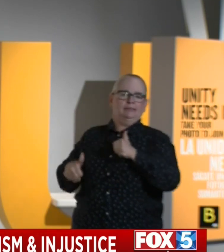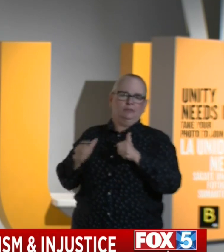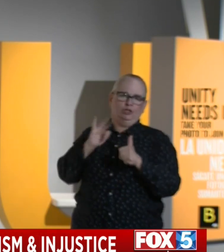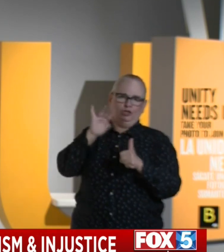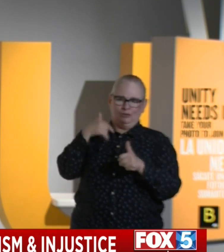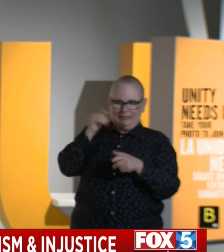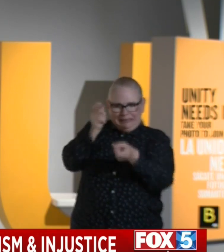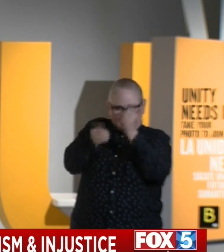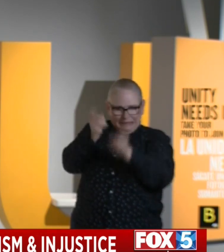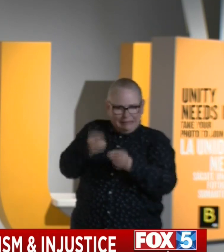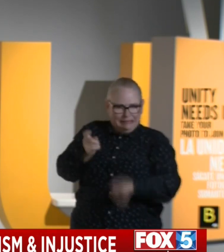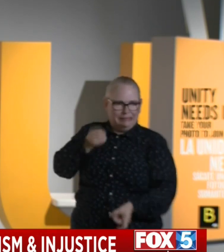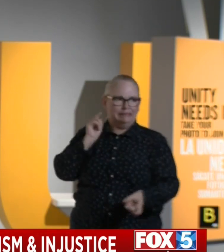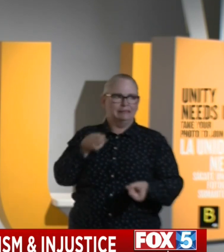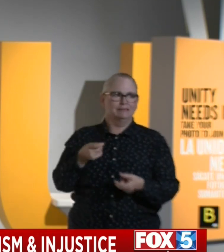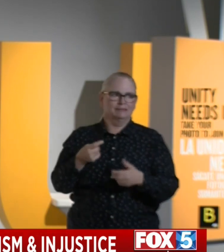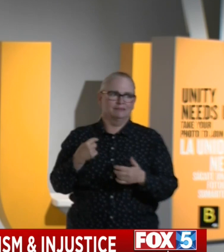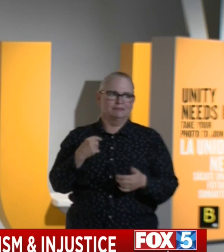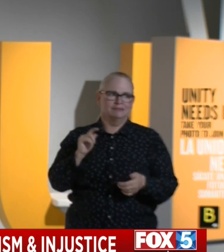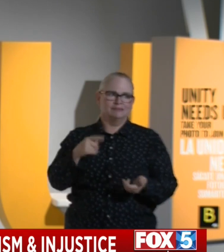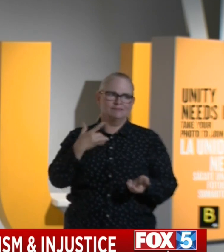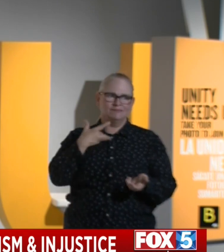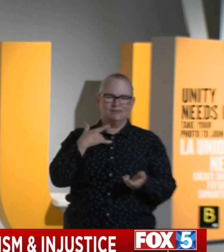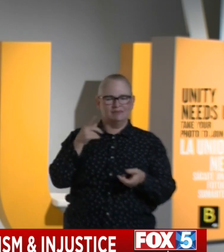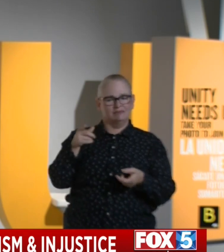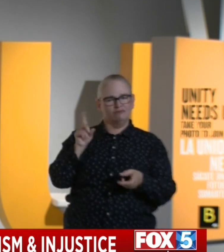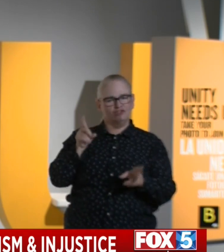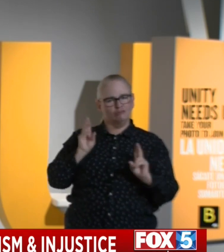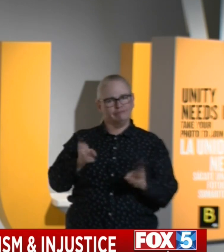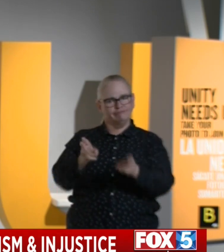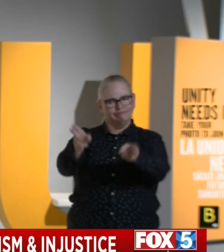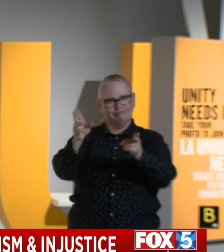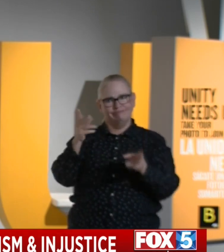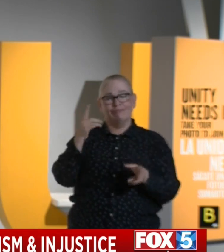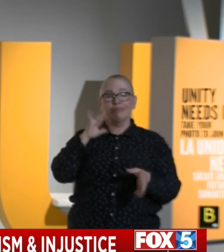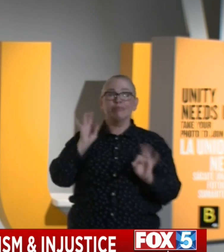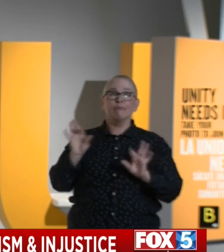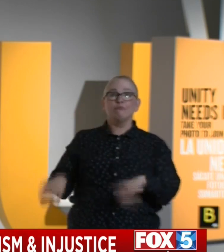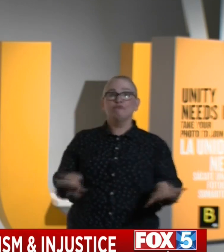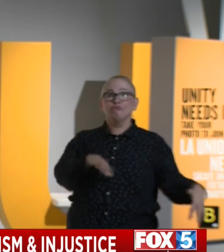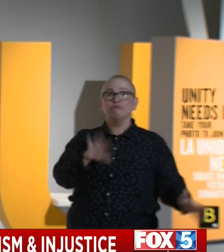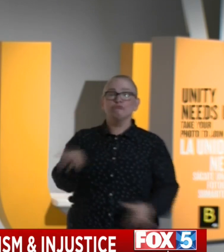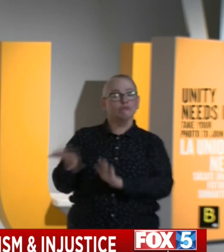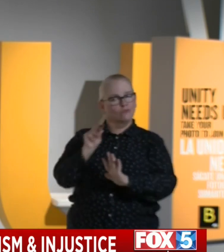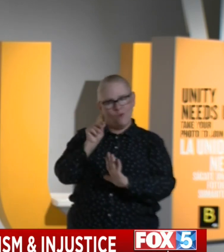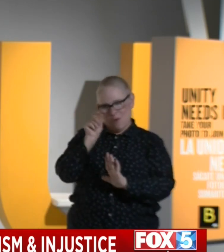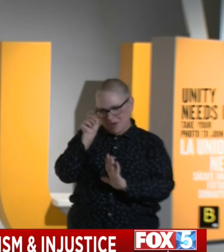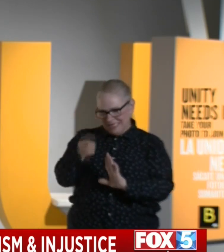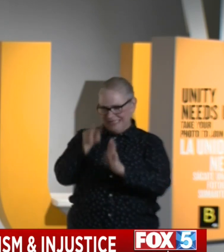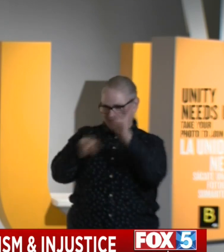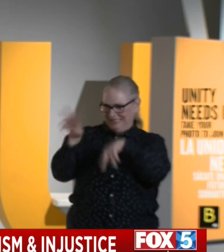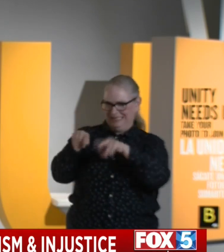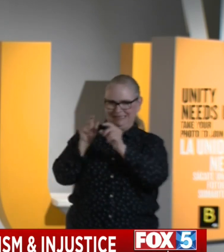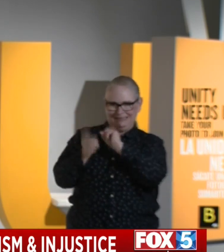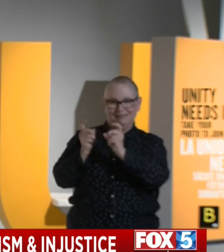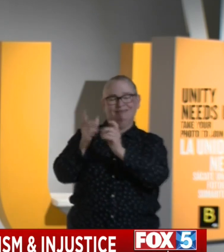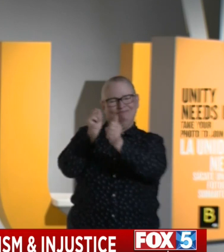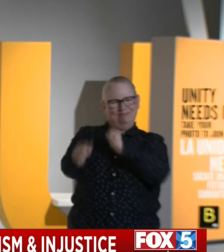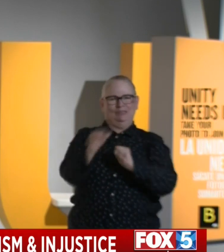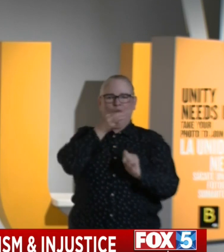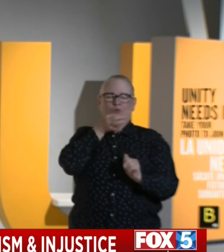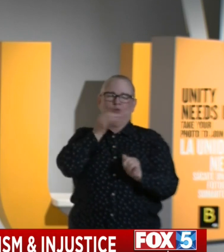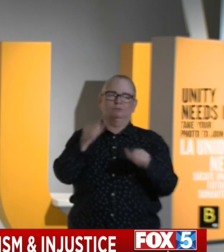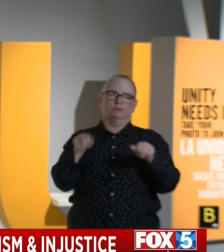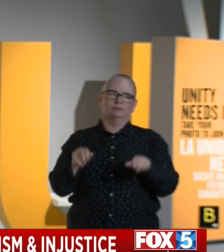forward with a greater sense of urgency. I say that to reflect on a point and a point of optimism and also frustration that